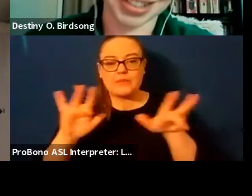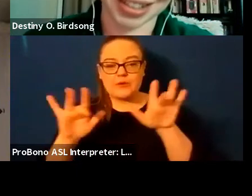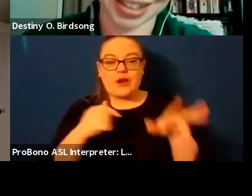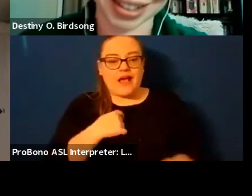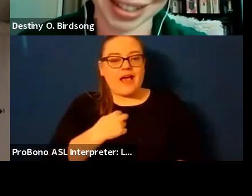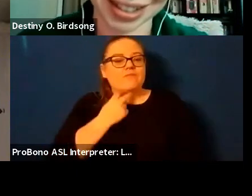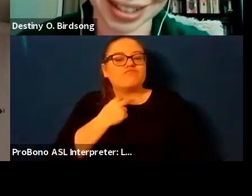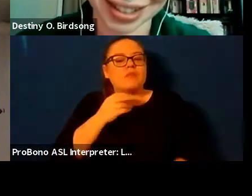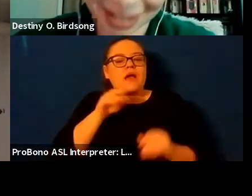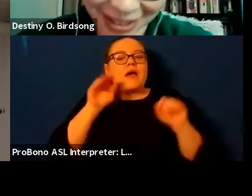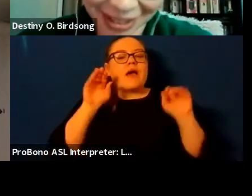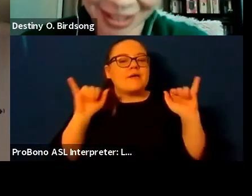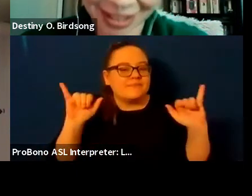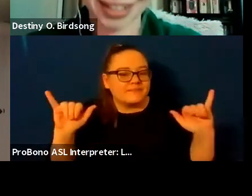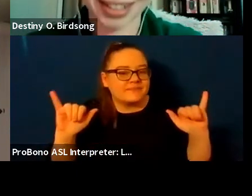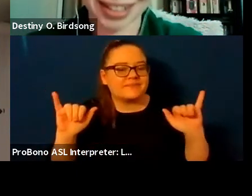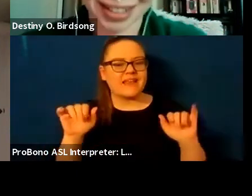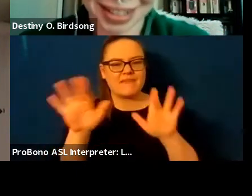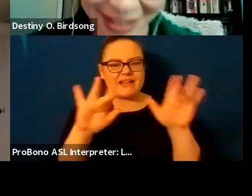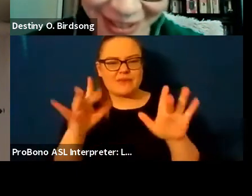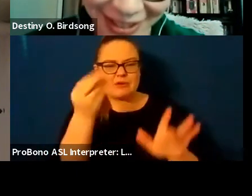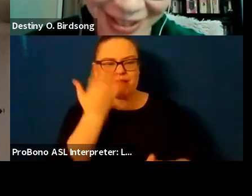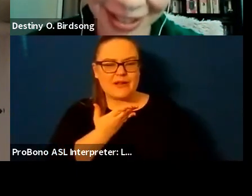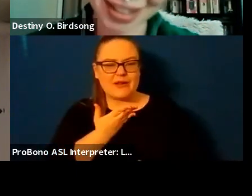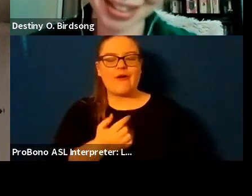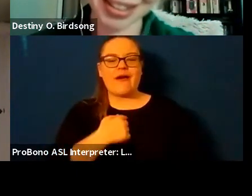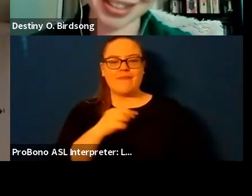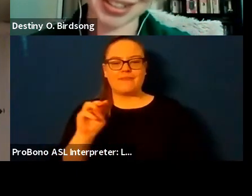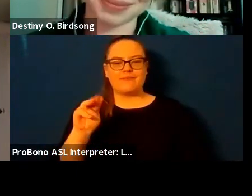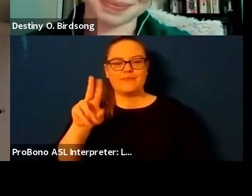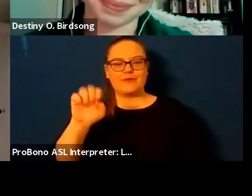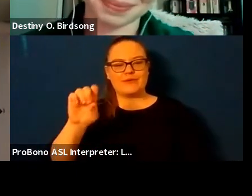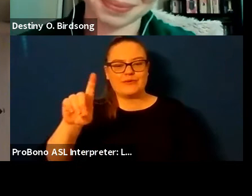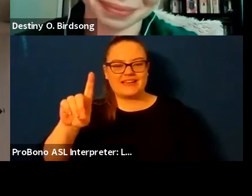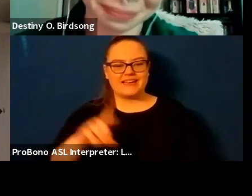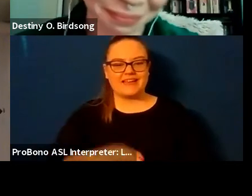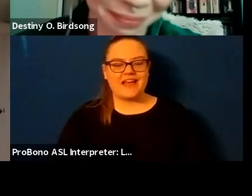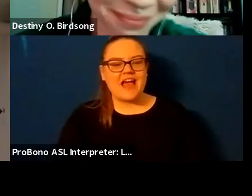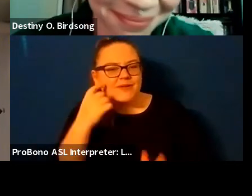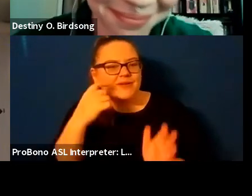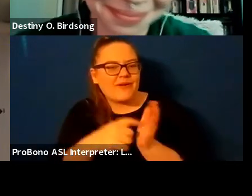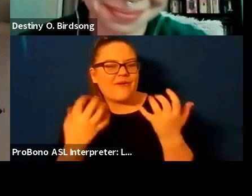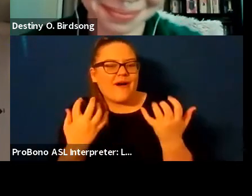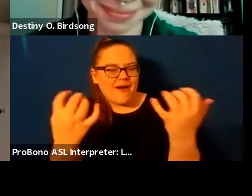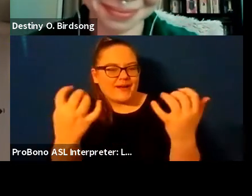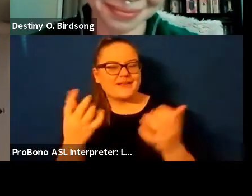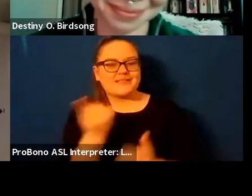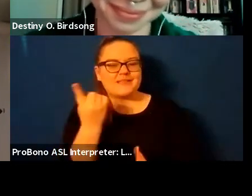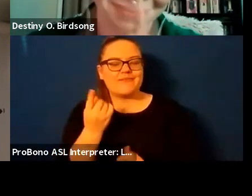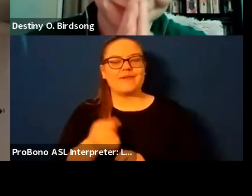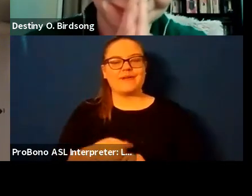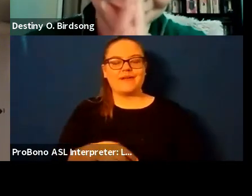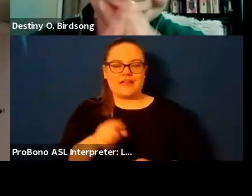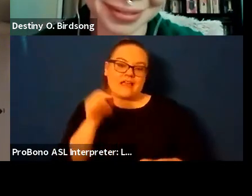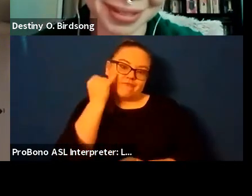one else could hear my appreciative like bookstore you know and someone like in the audience like that's what i i just have one